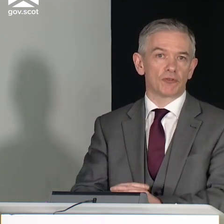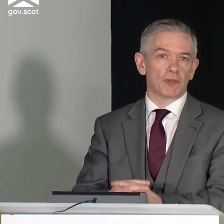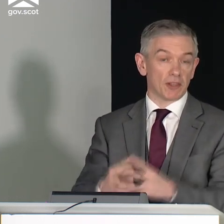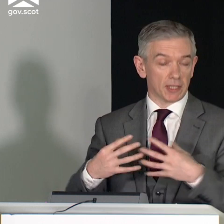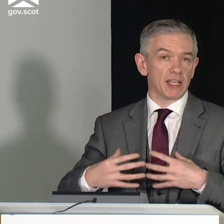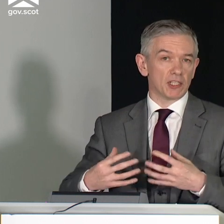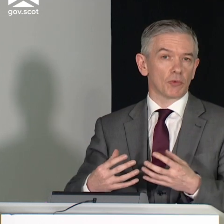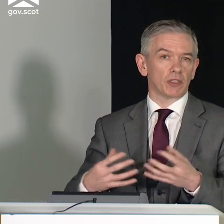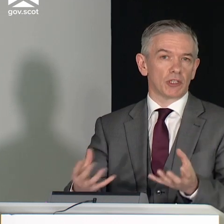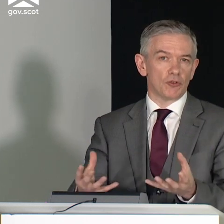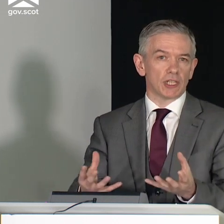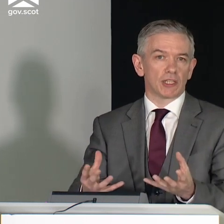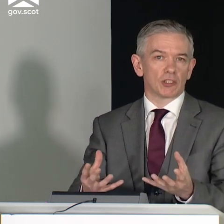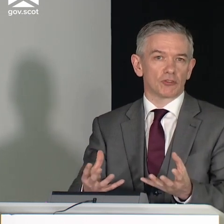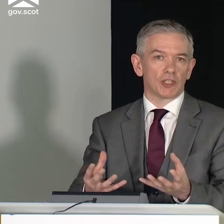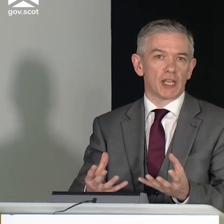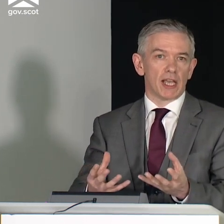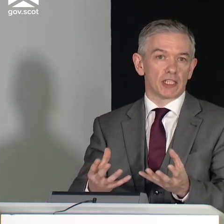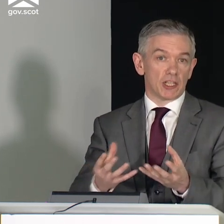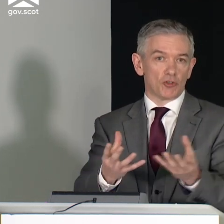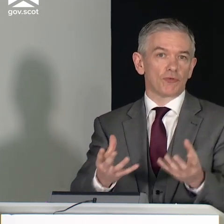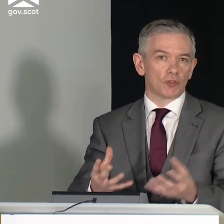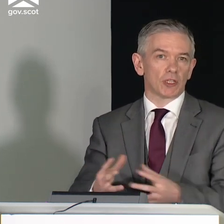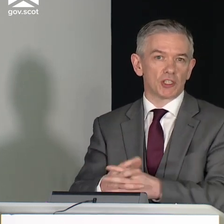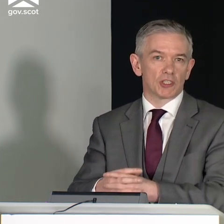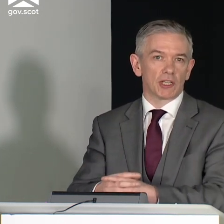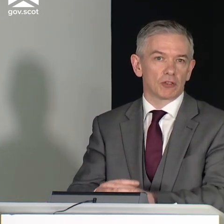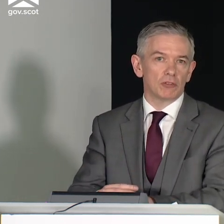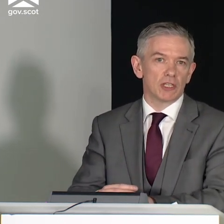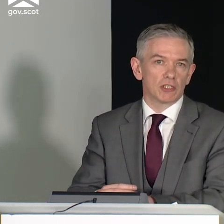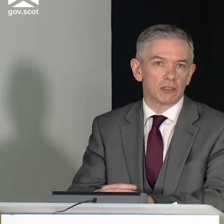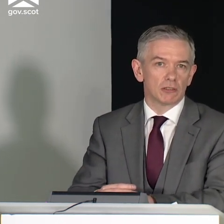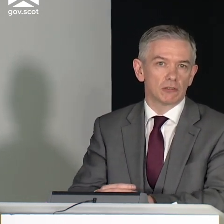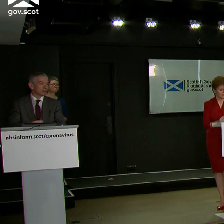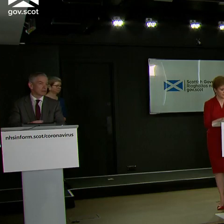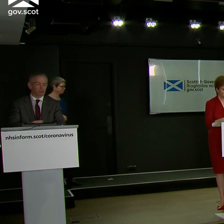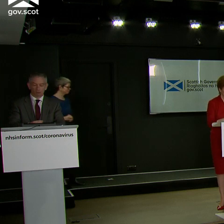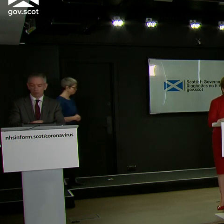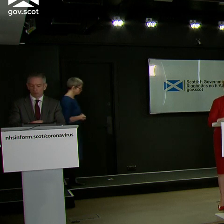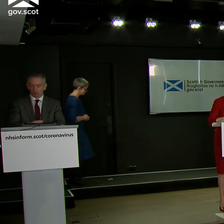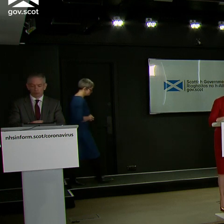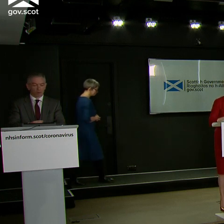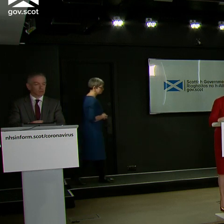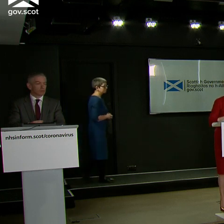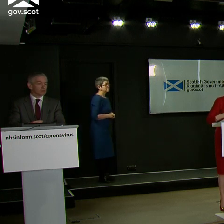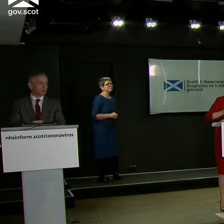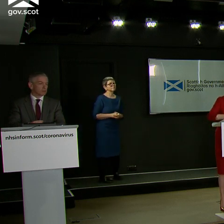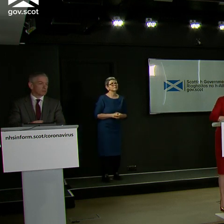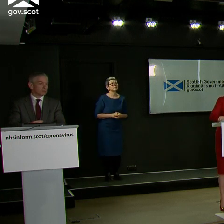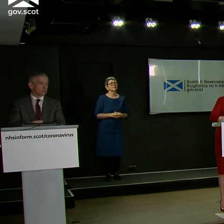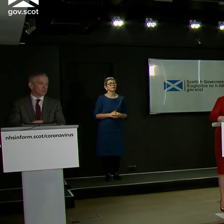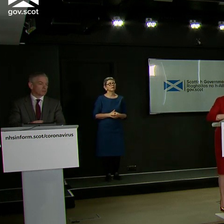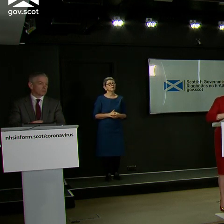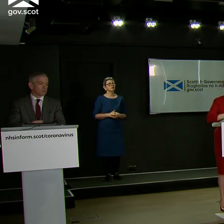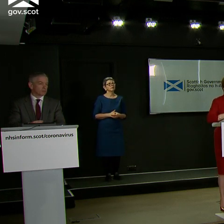great reassurance from that, that the test that we're currently using in this country is useful to clinicians in that context. Thank you. Tim Batchel from